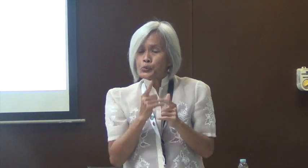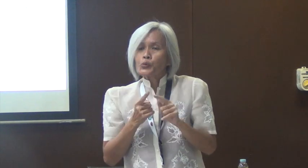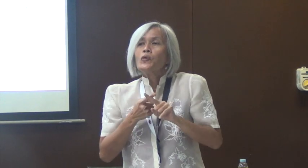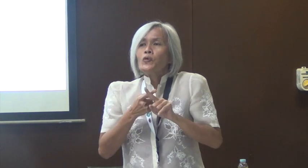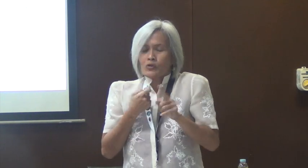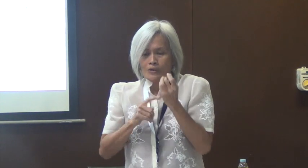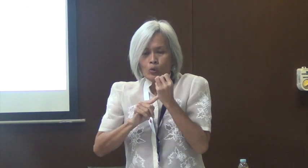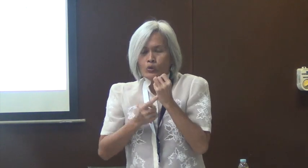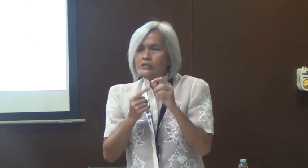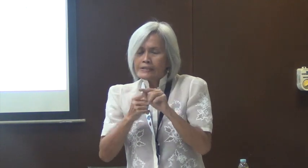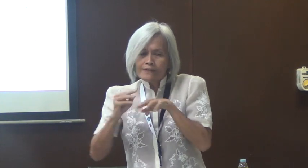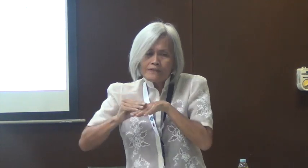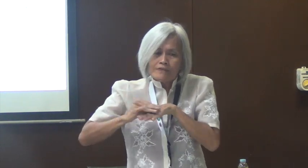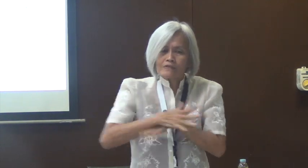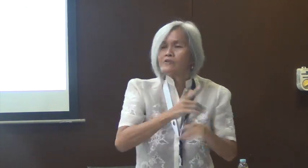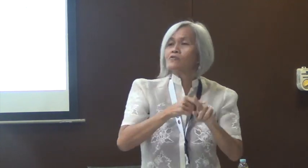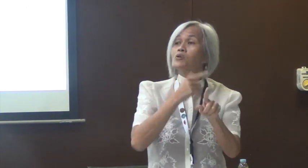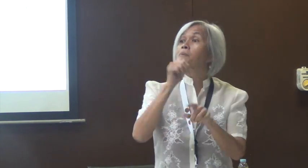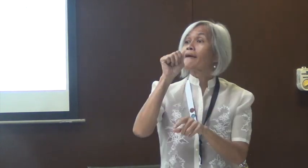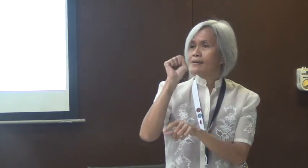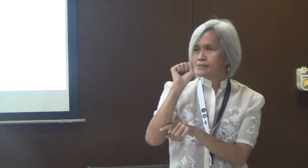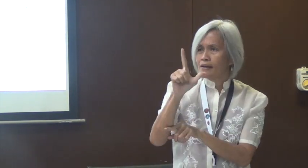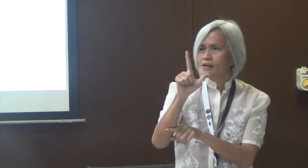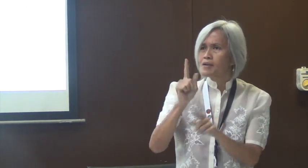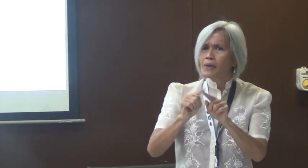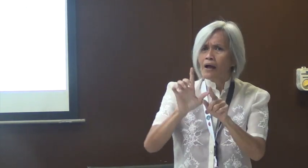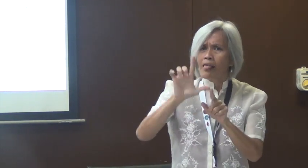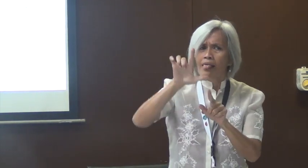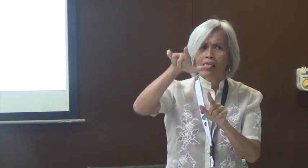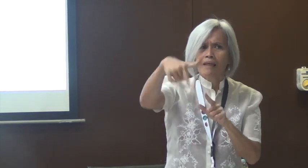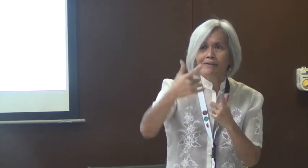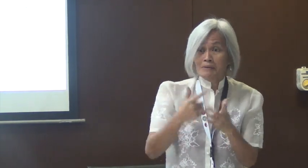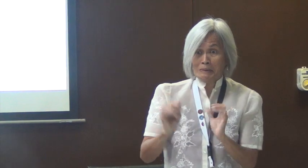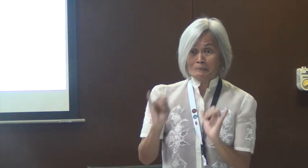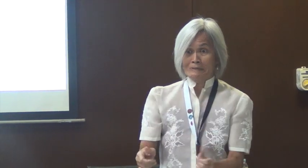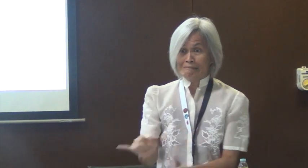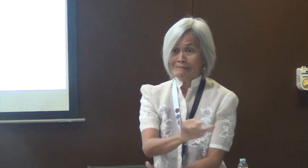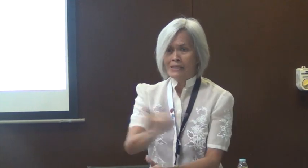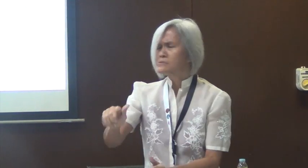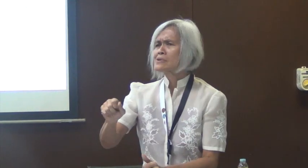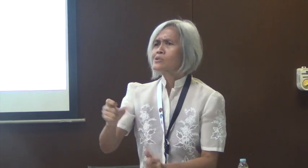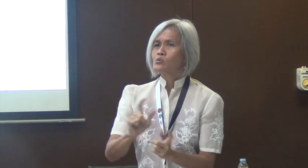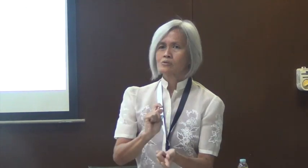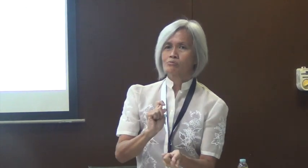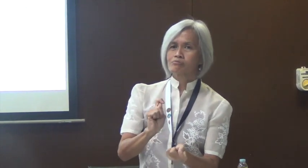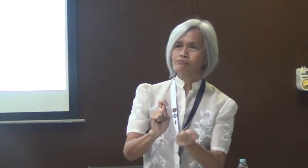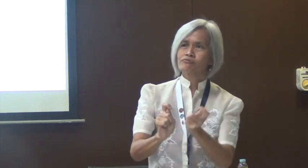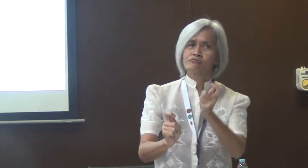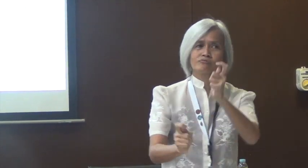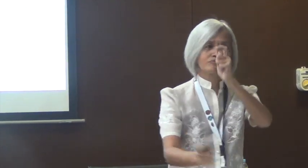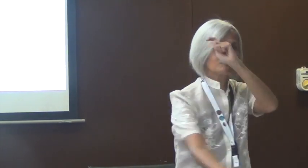where you would find very similar signs, where you would find the strongest of influence.